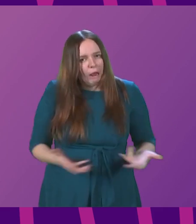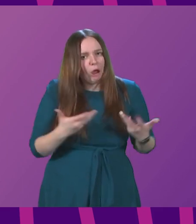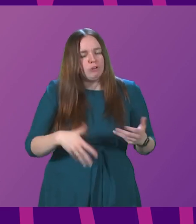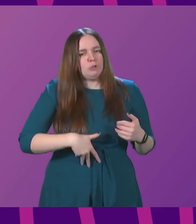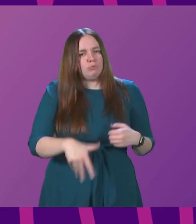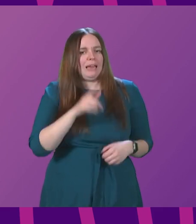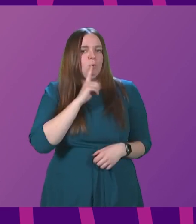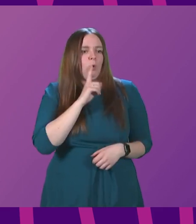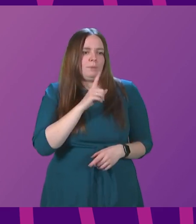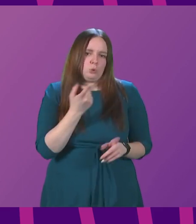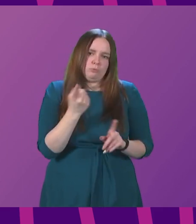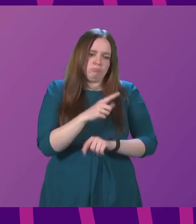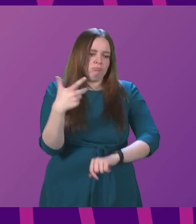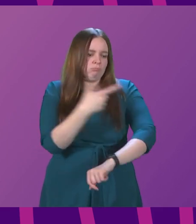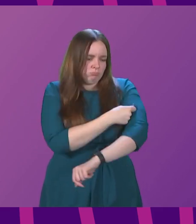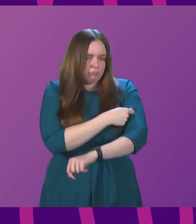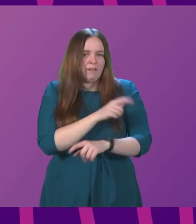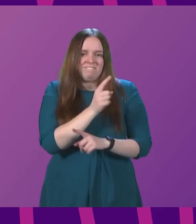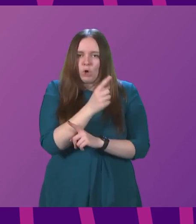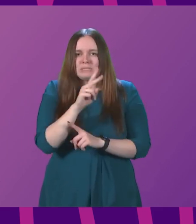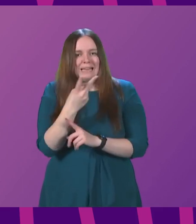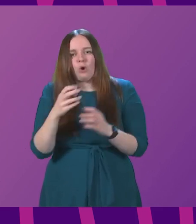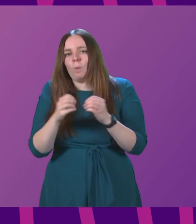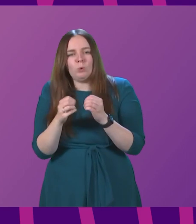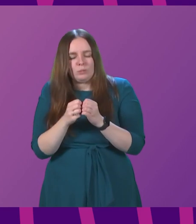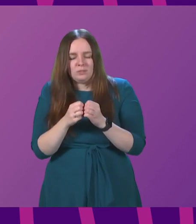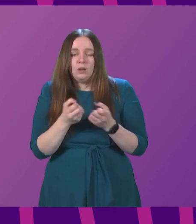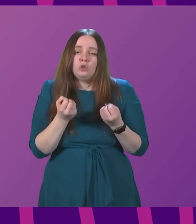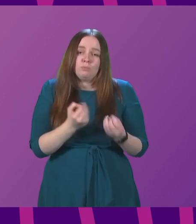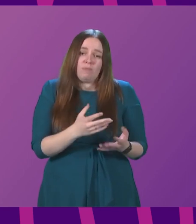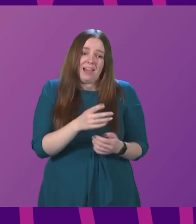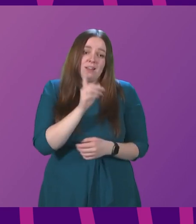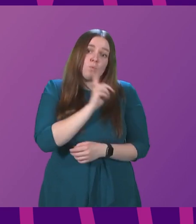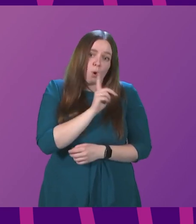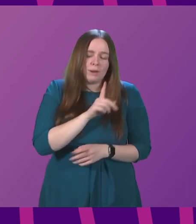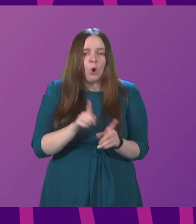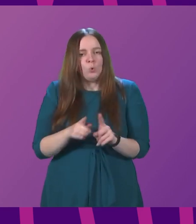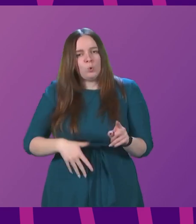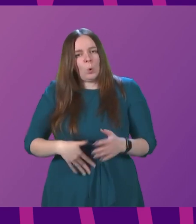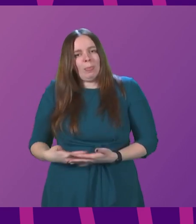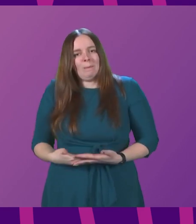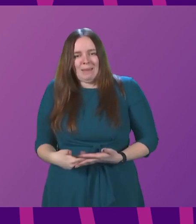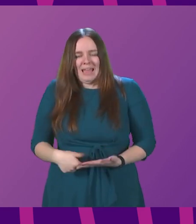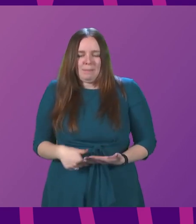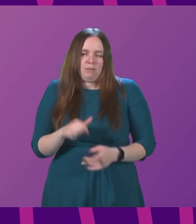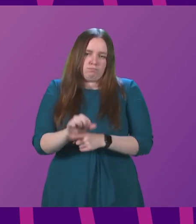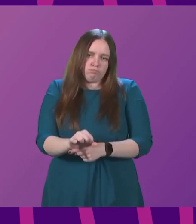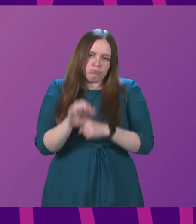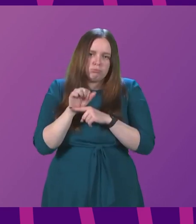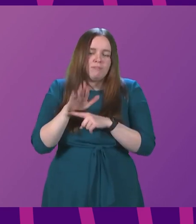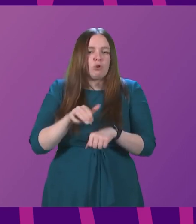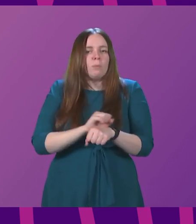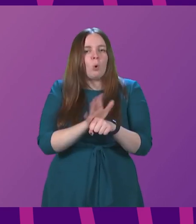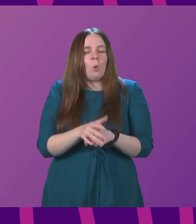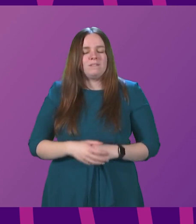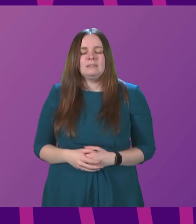forward for their first, second or booster to provide them and their babies with the strongest level of protection from the virus as possible?